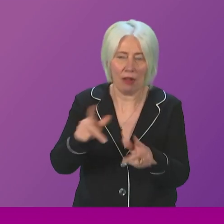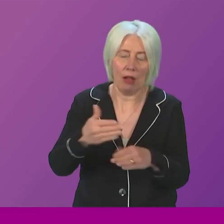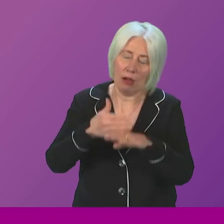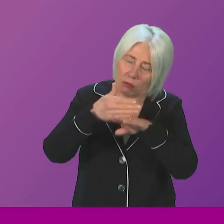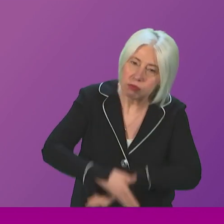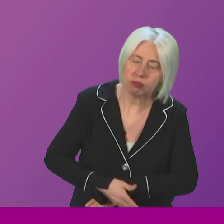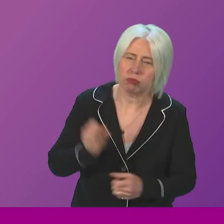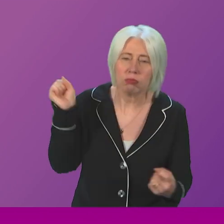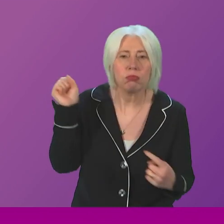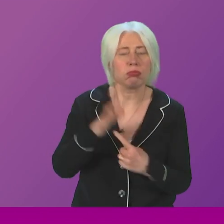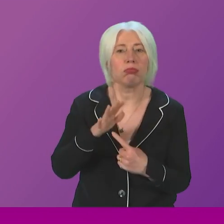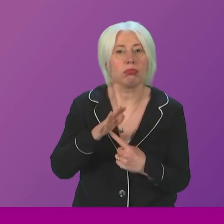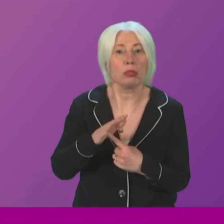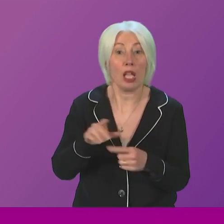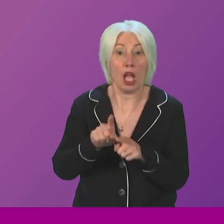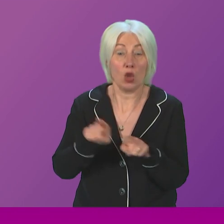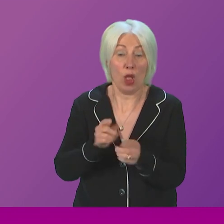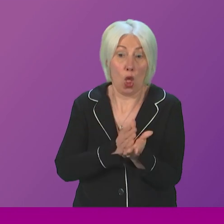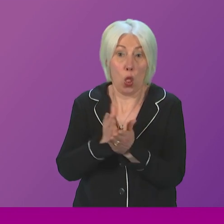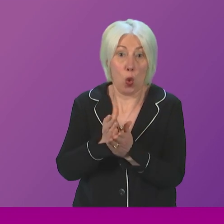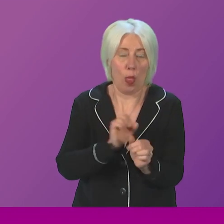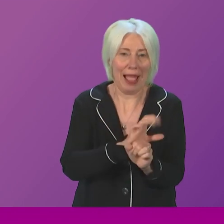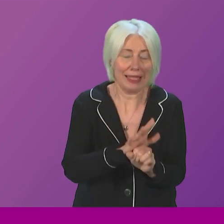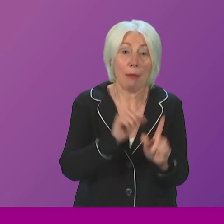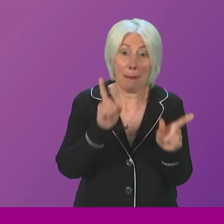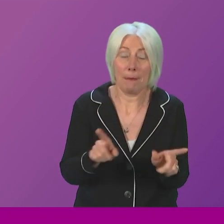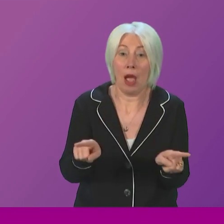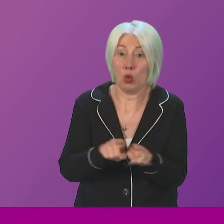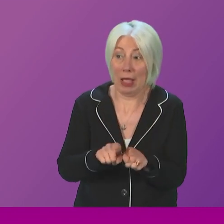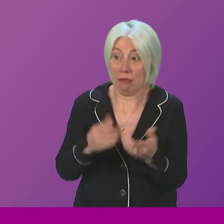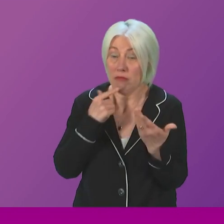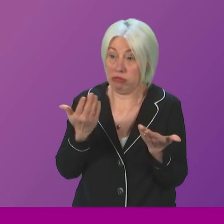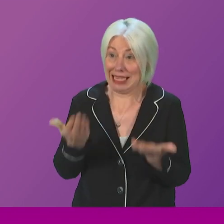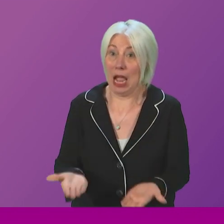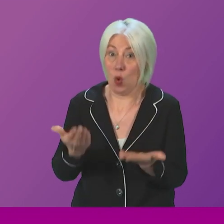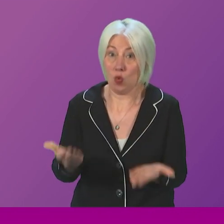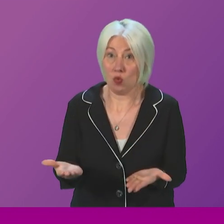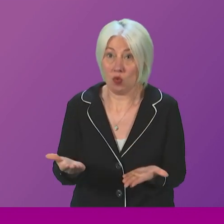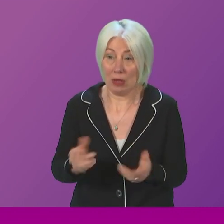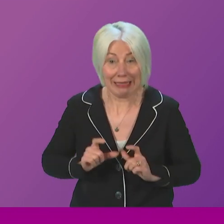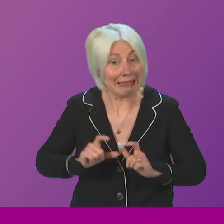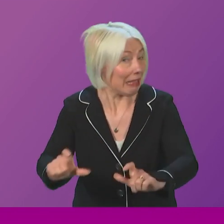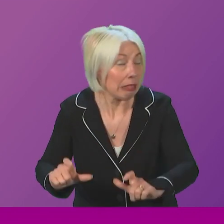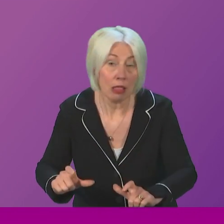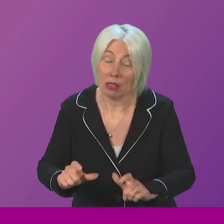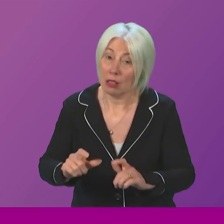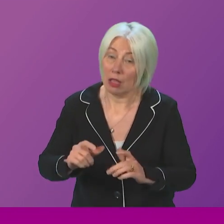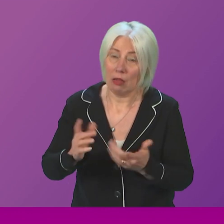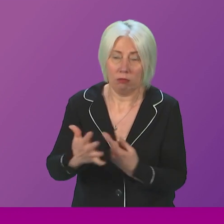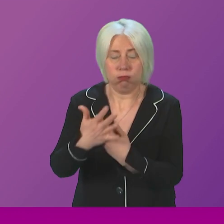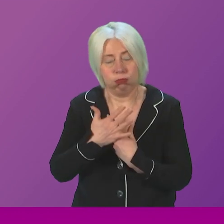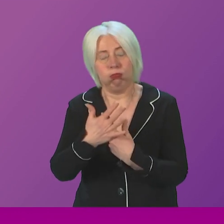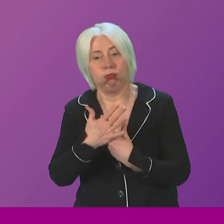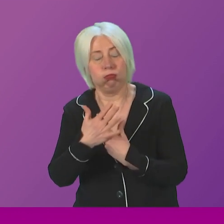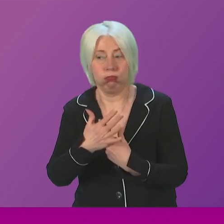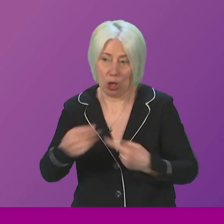that they have done in the course of the height of the pandemic, but also, of course, that they currently do and are under extreme pressure and